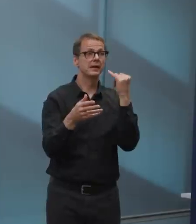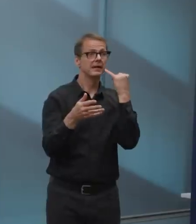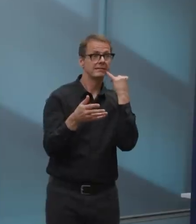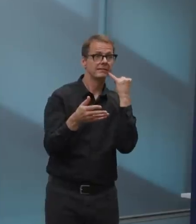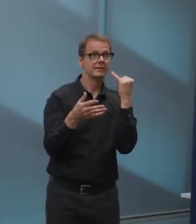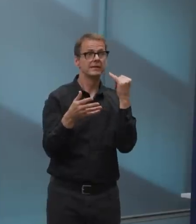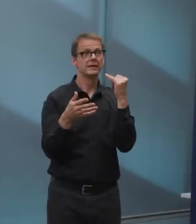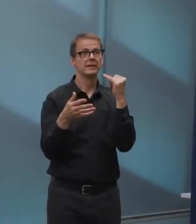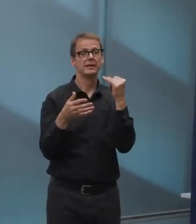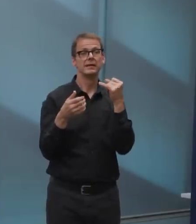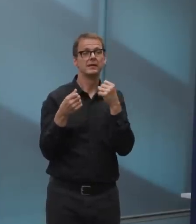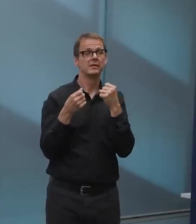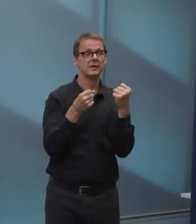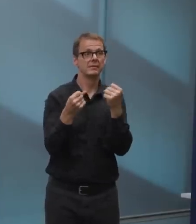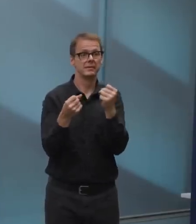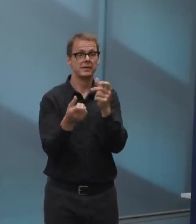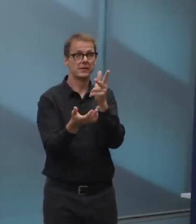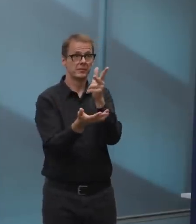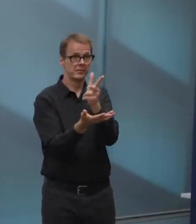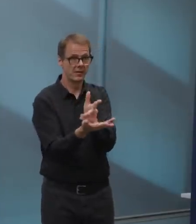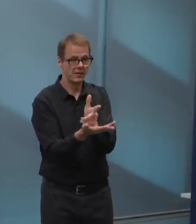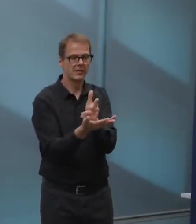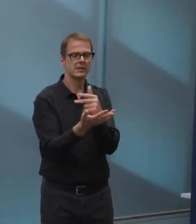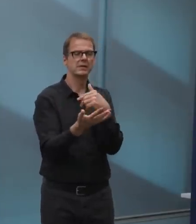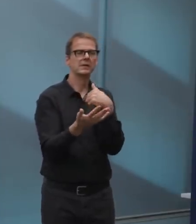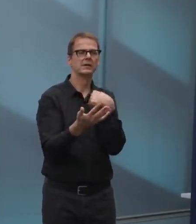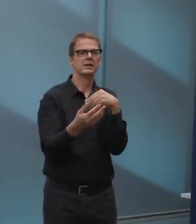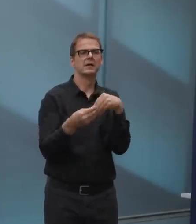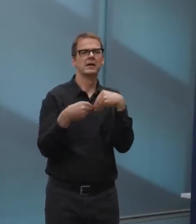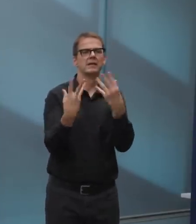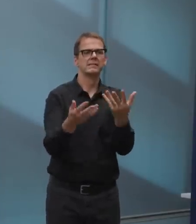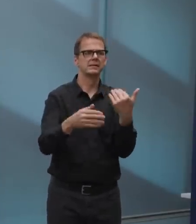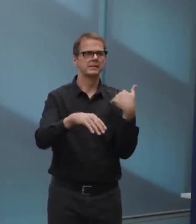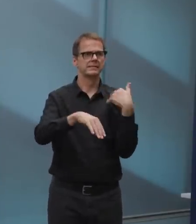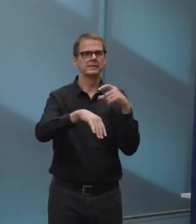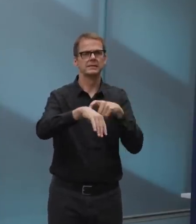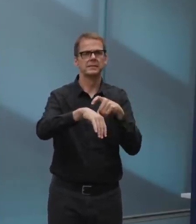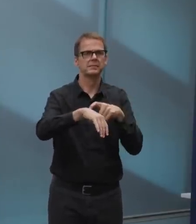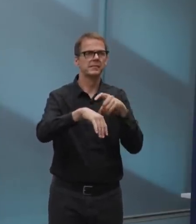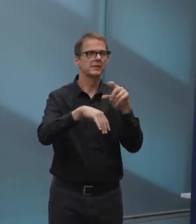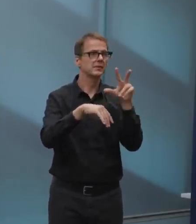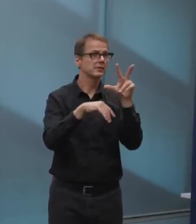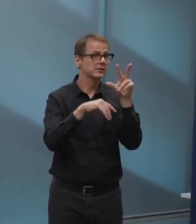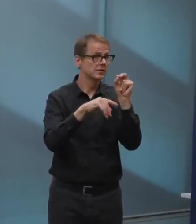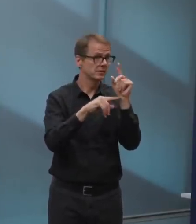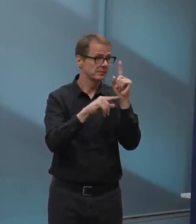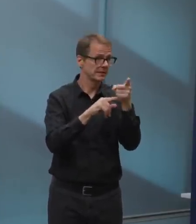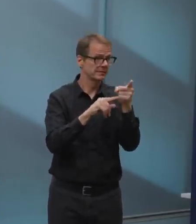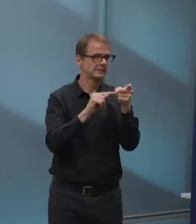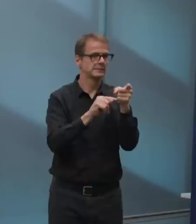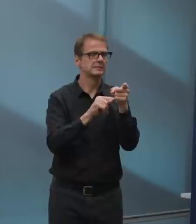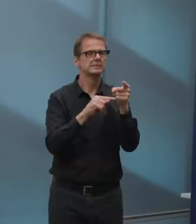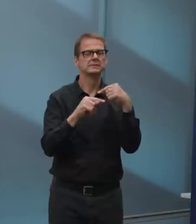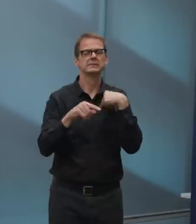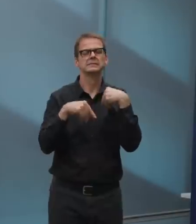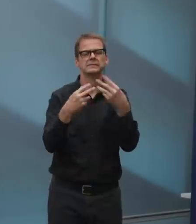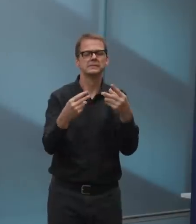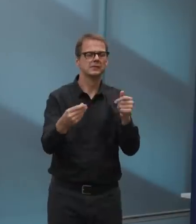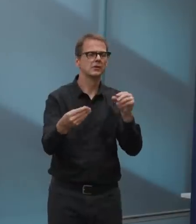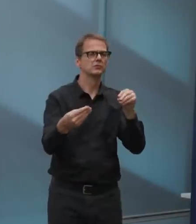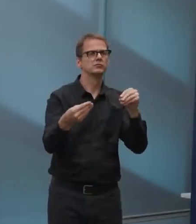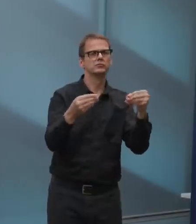uh, decisions are going to require close monitoring of, of possible alignment with any resumption of the transit service. Um,